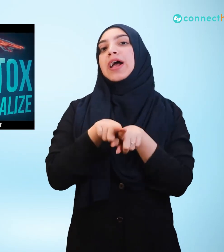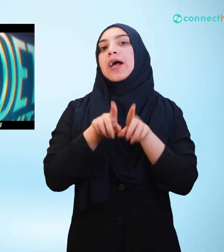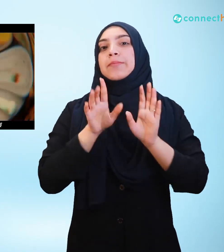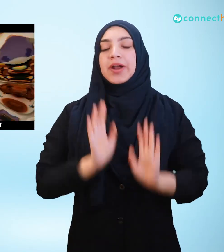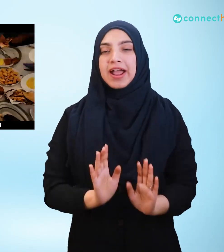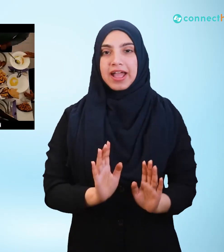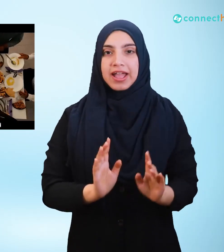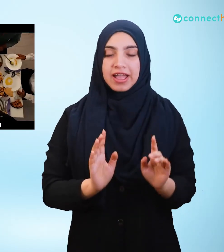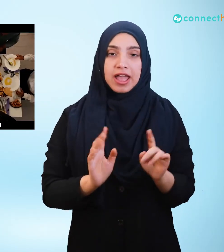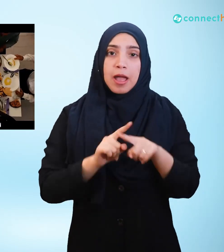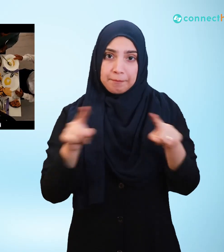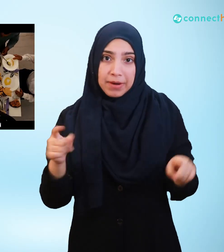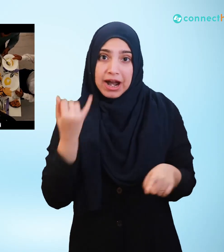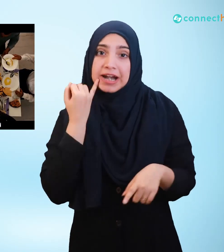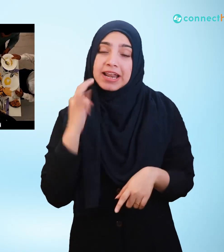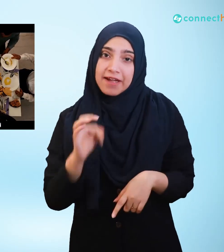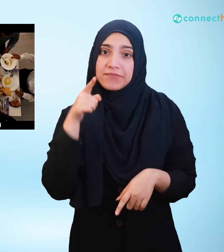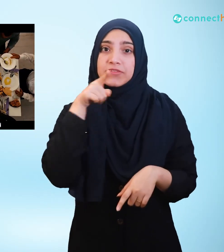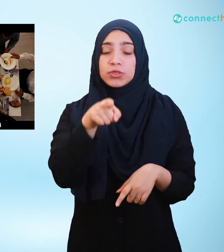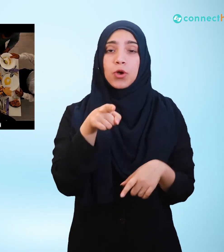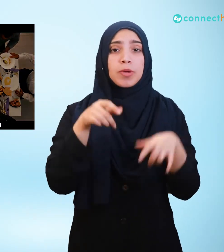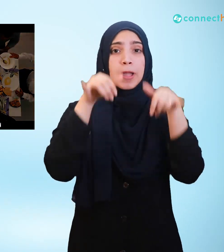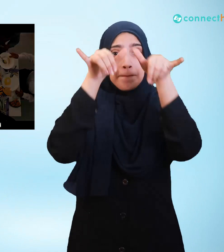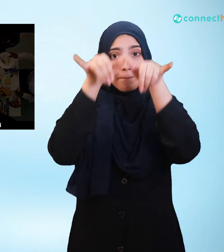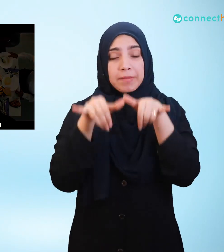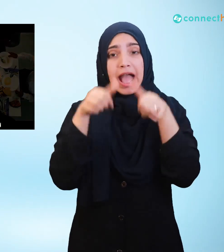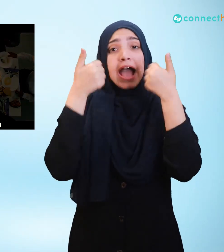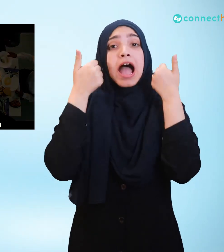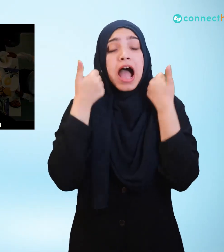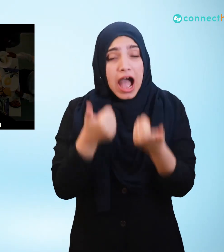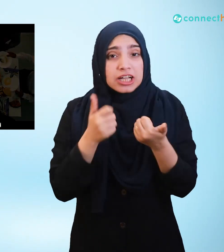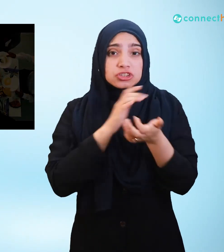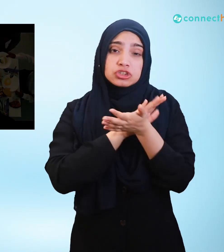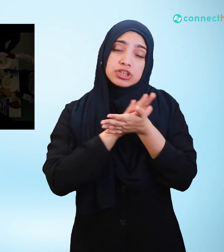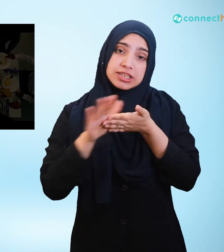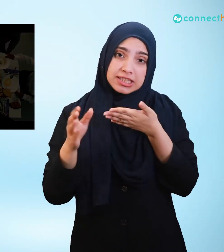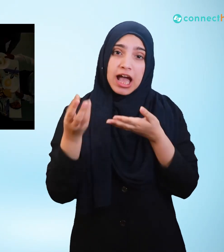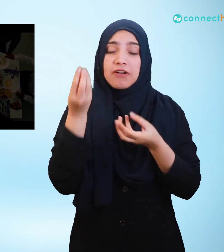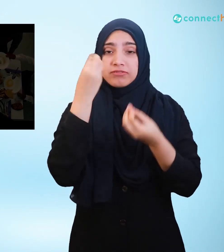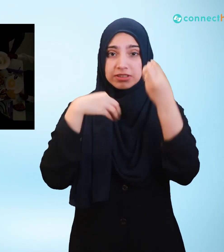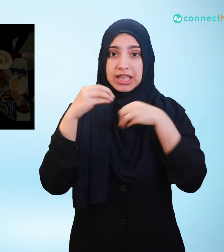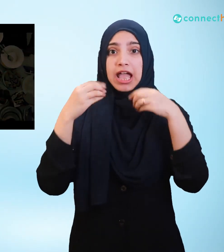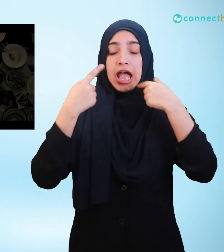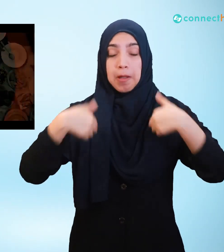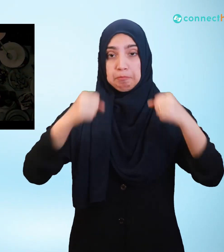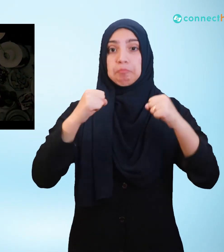But this can only happen if you follow a healthy eating plan and do not overindulge for the ftar.